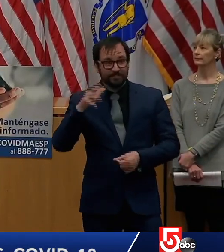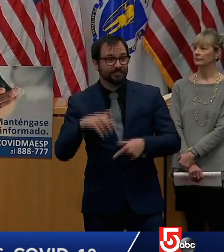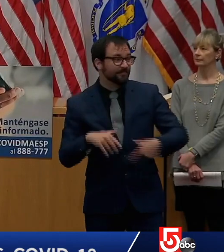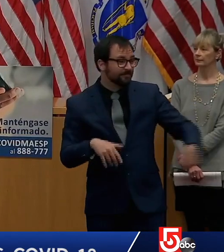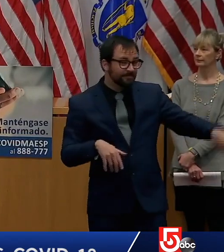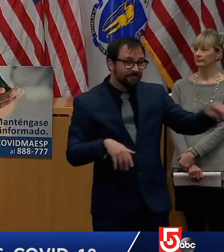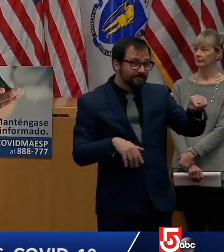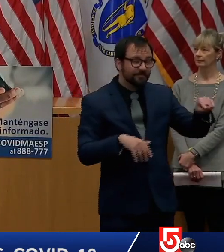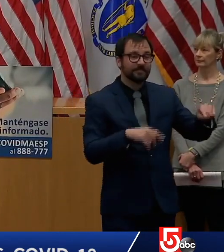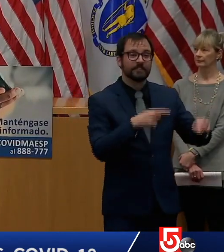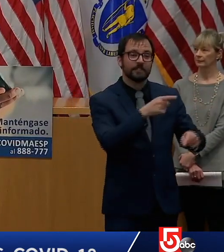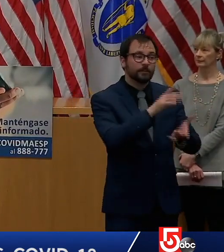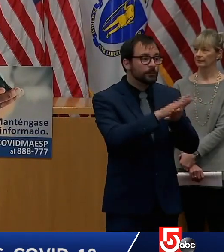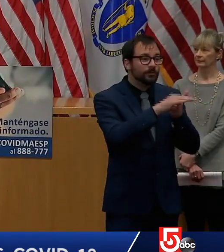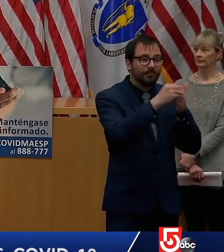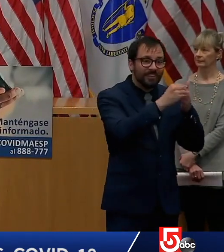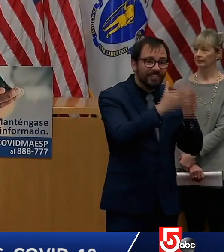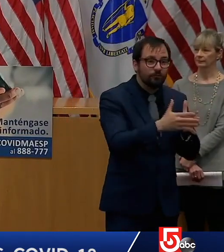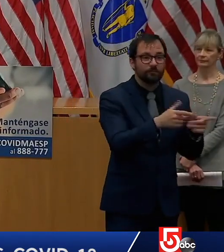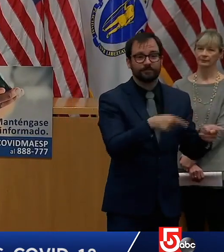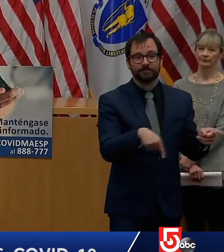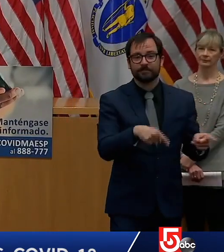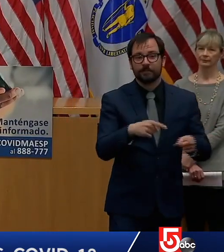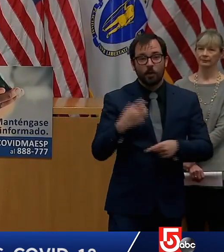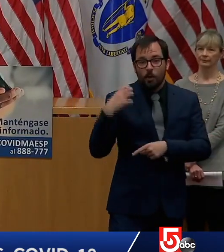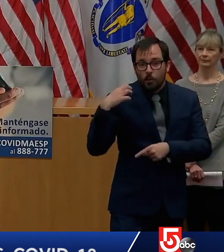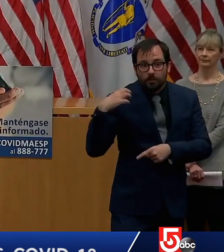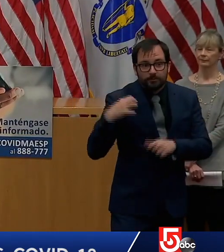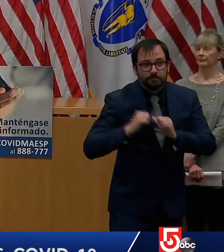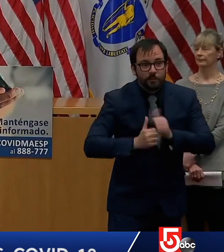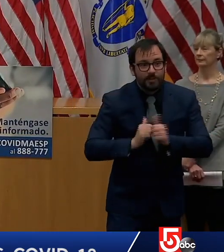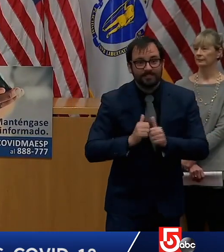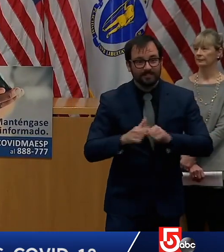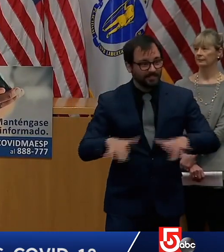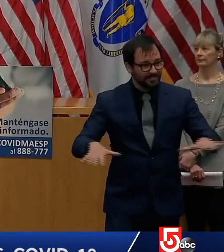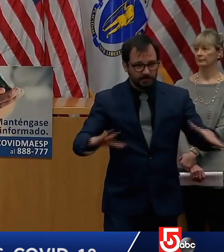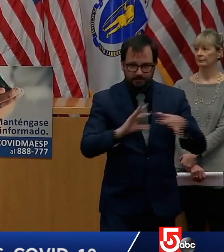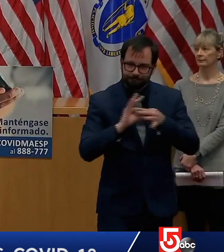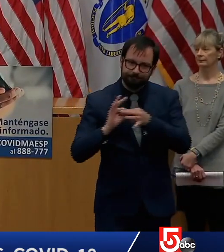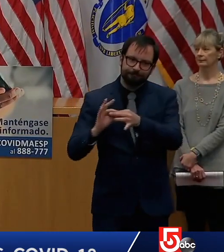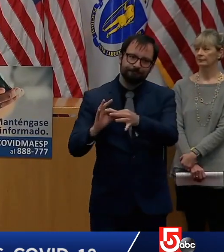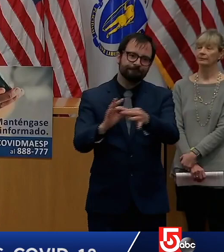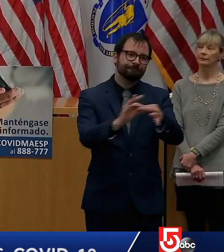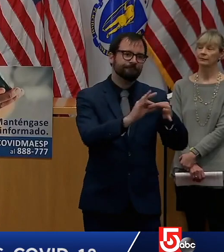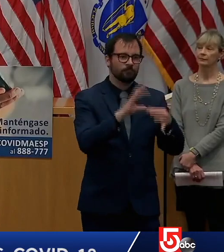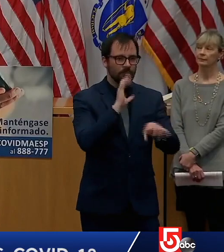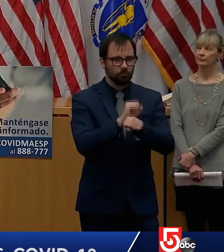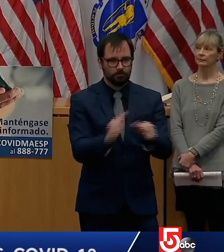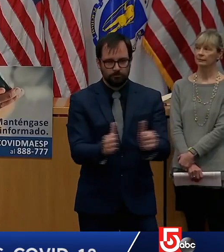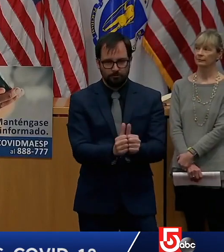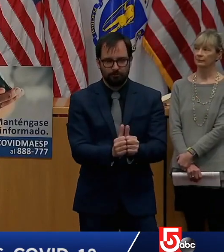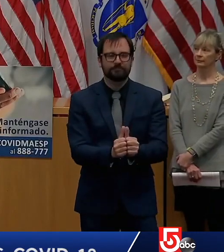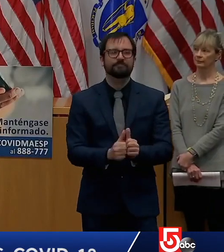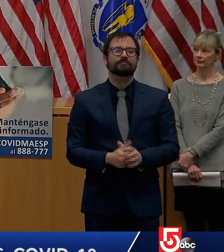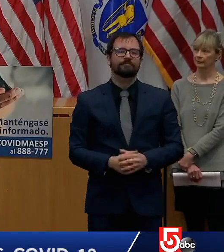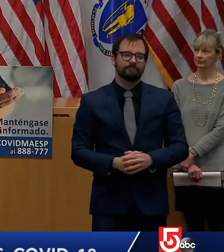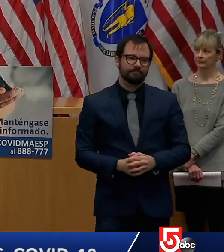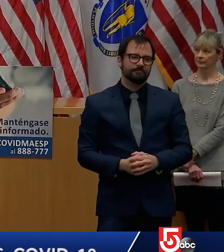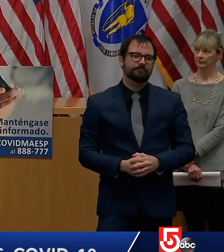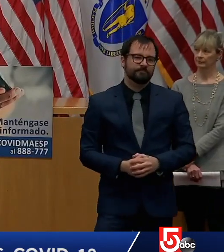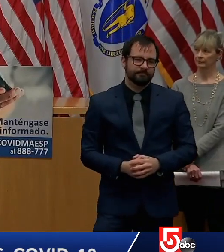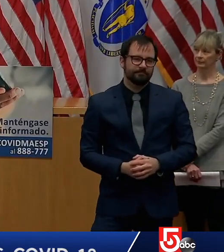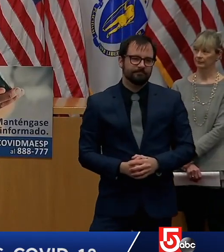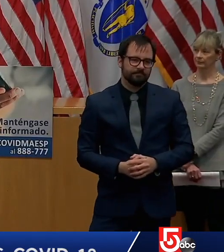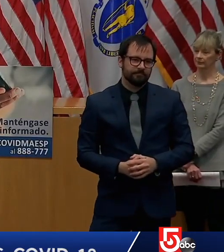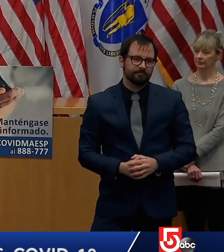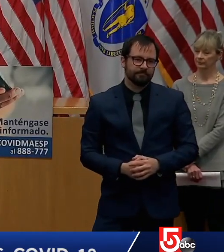for kids across massachusetts we're also extending the previous executive order closing all non-emergency